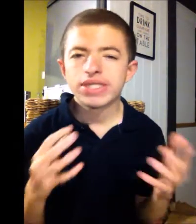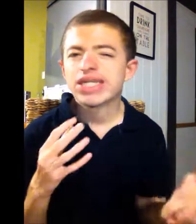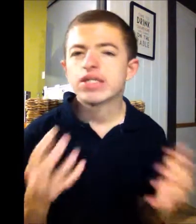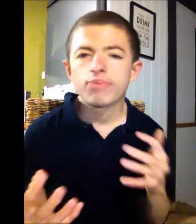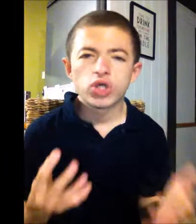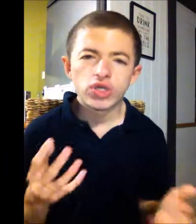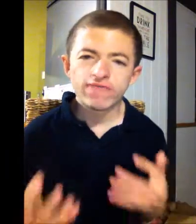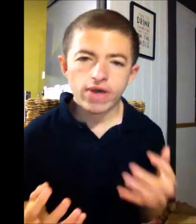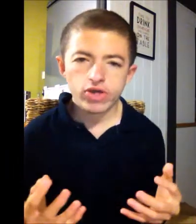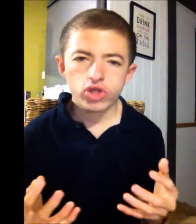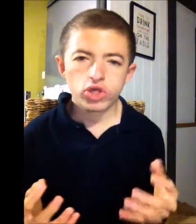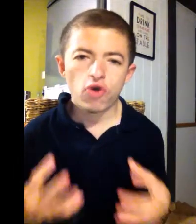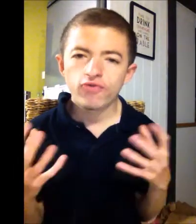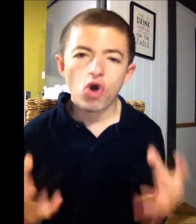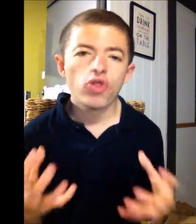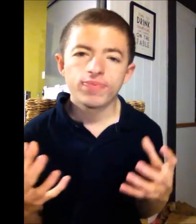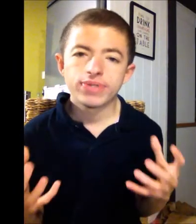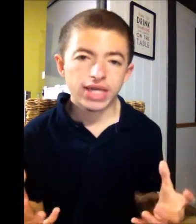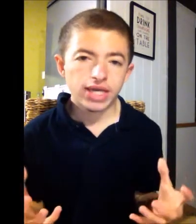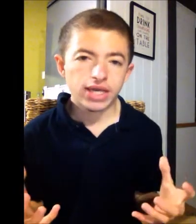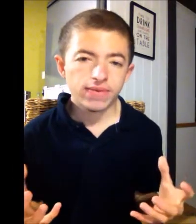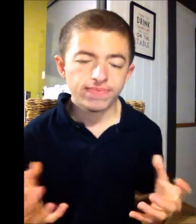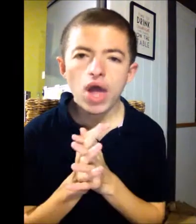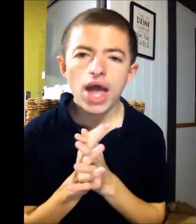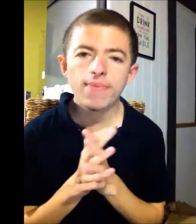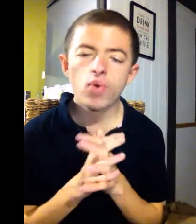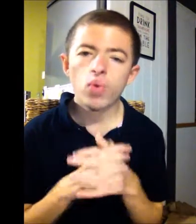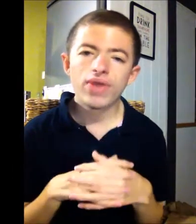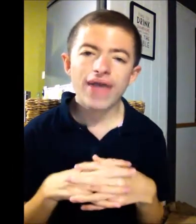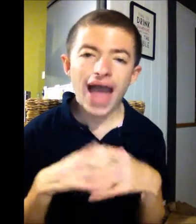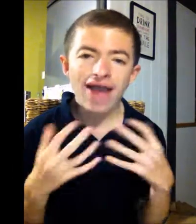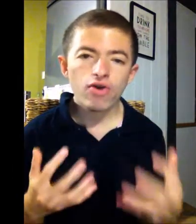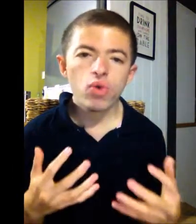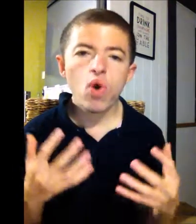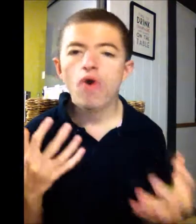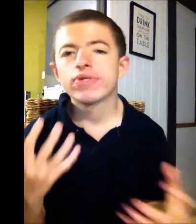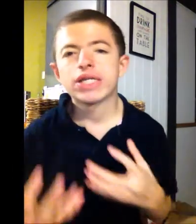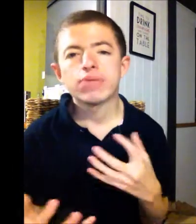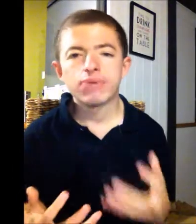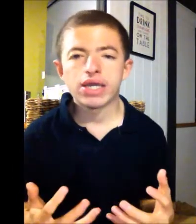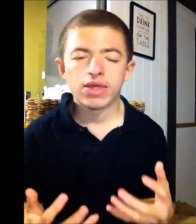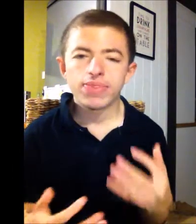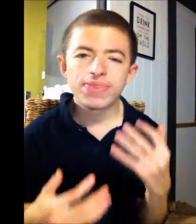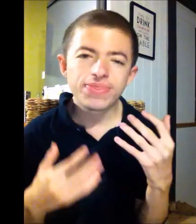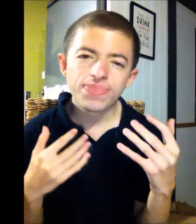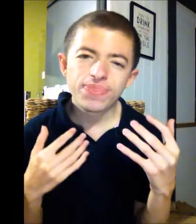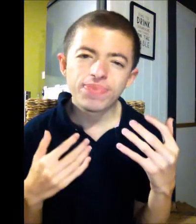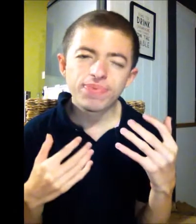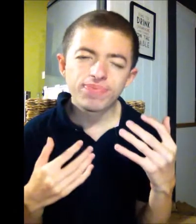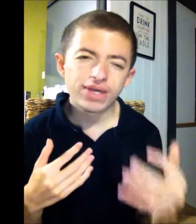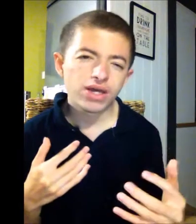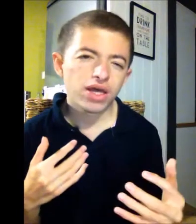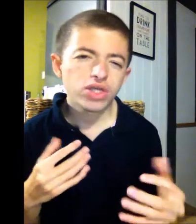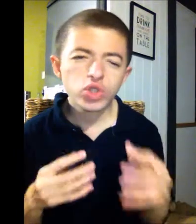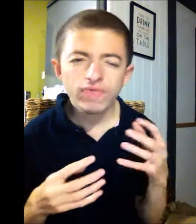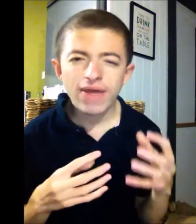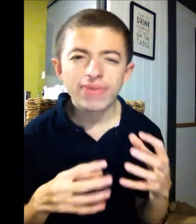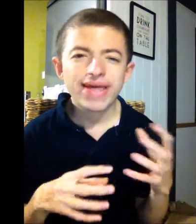CW's version of Gotham City. Um, with Arrow obviously being, um, being sort of like the